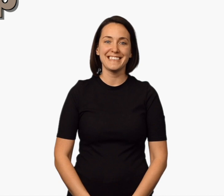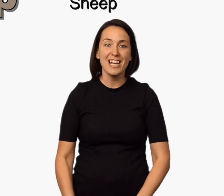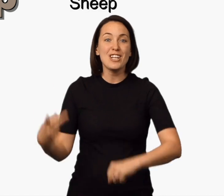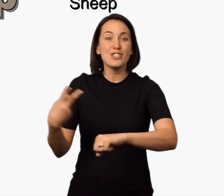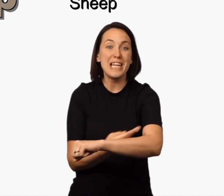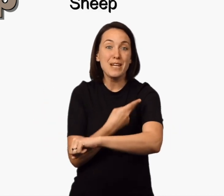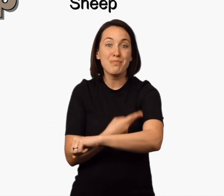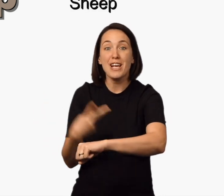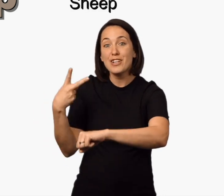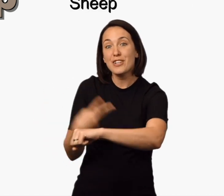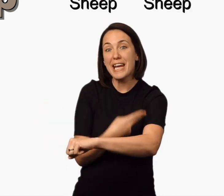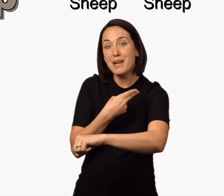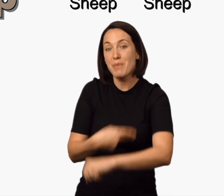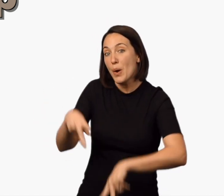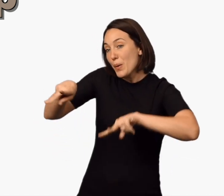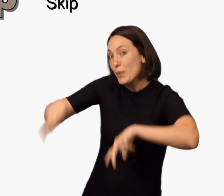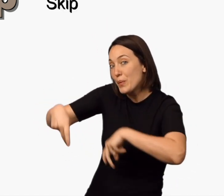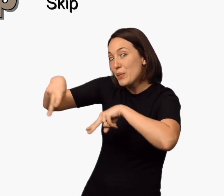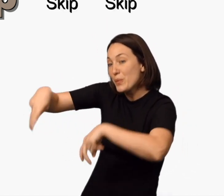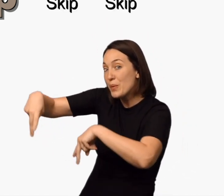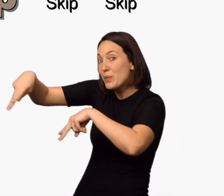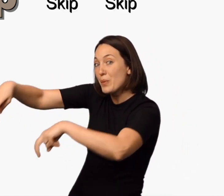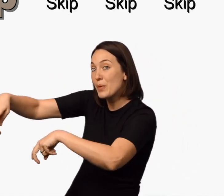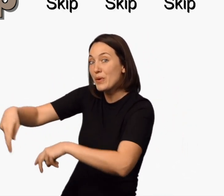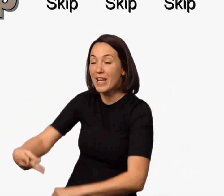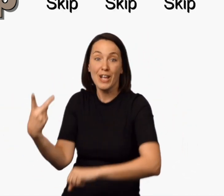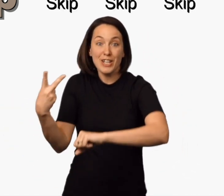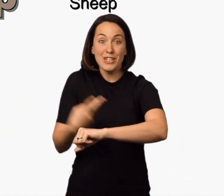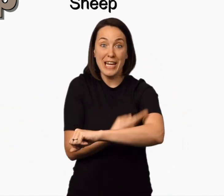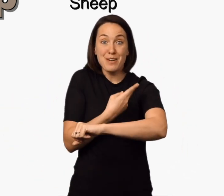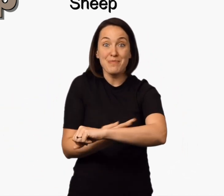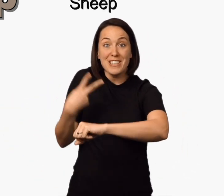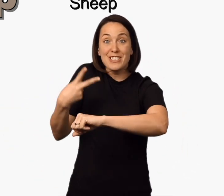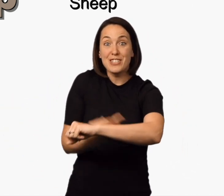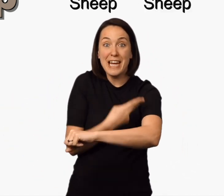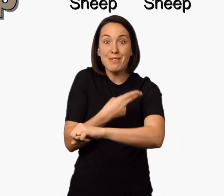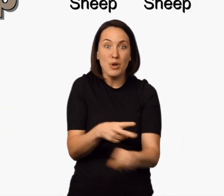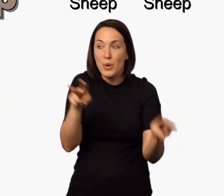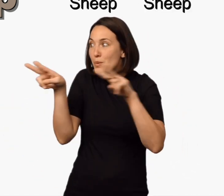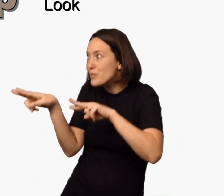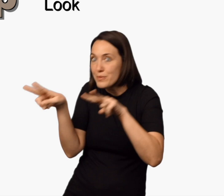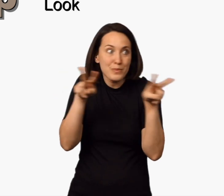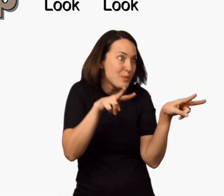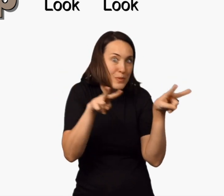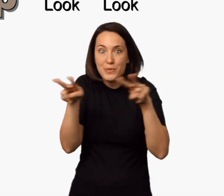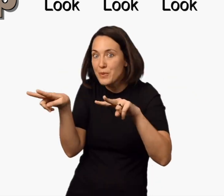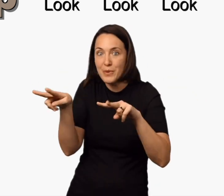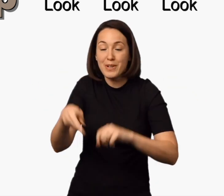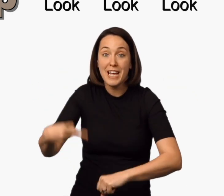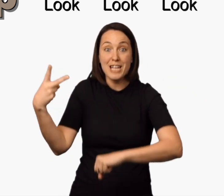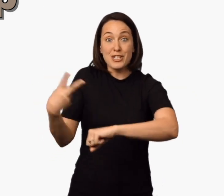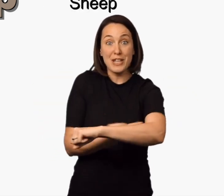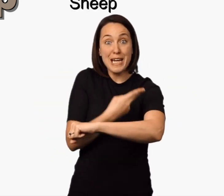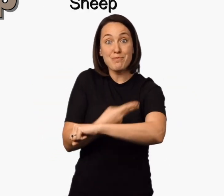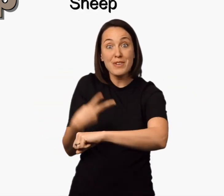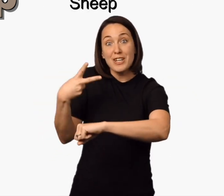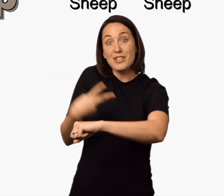Sheep, sheep, skip, skip, skip Sheep, sheep, look, look, look Sheep,